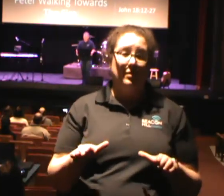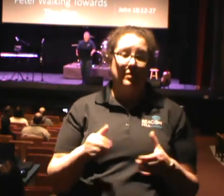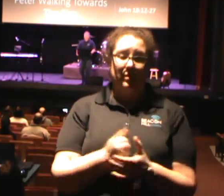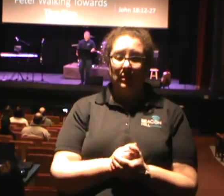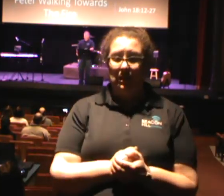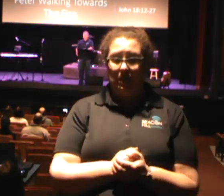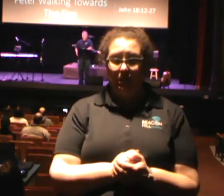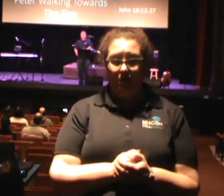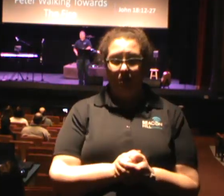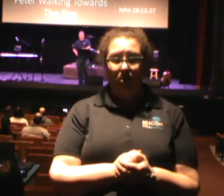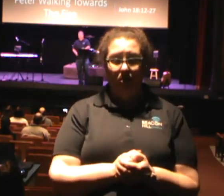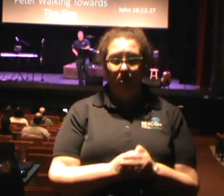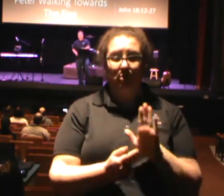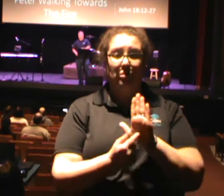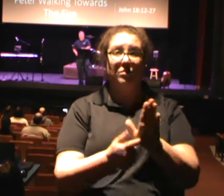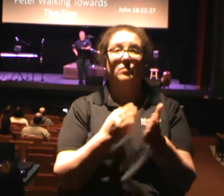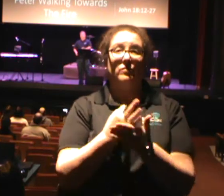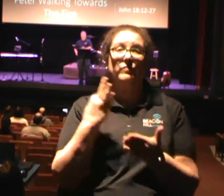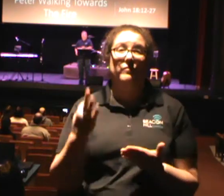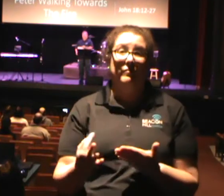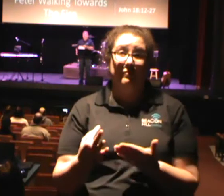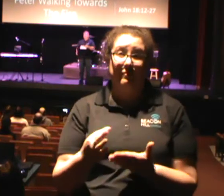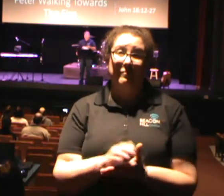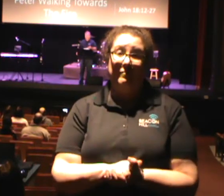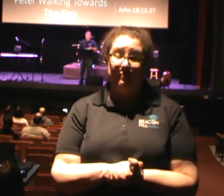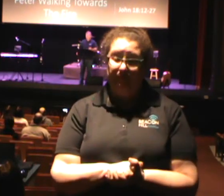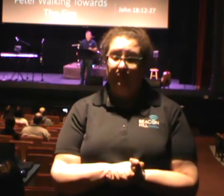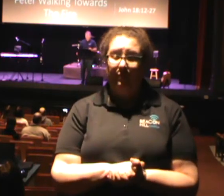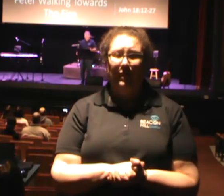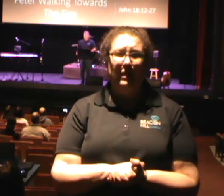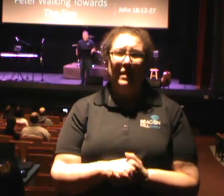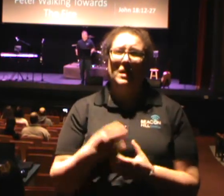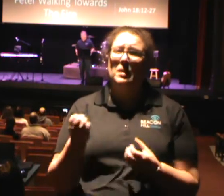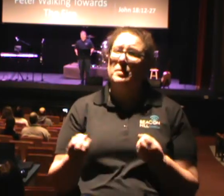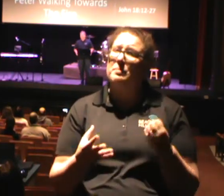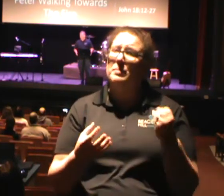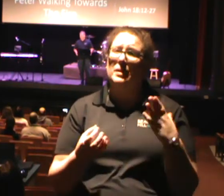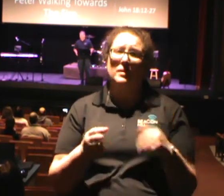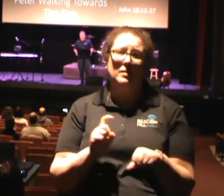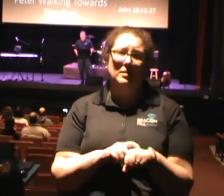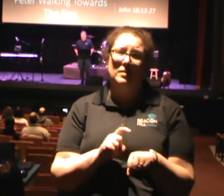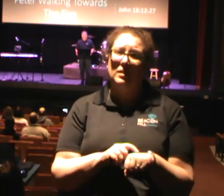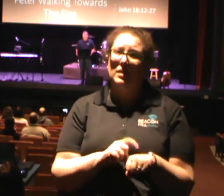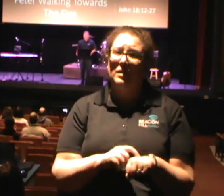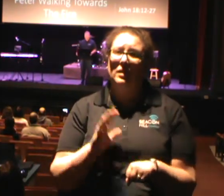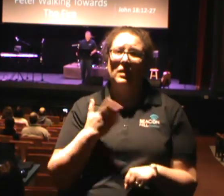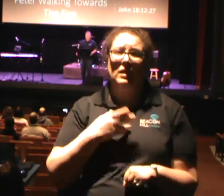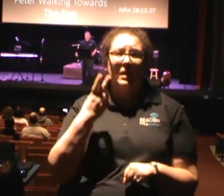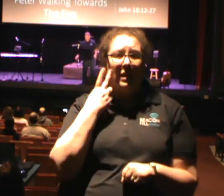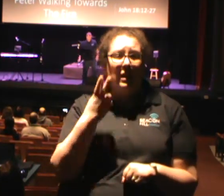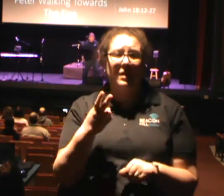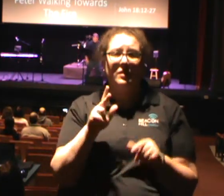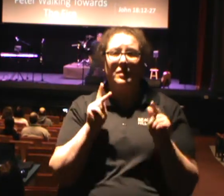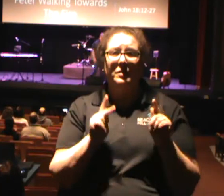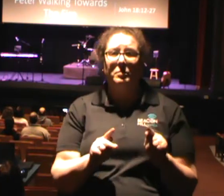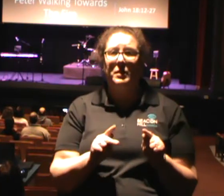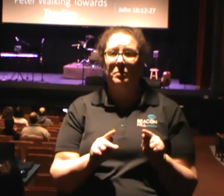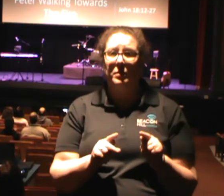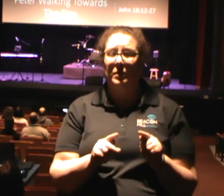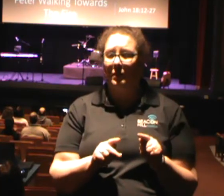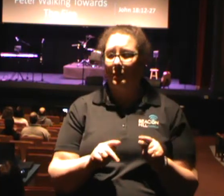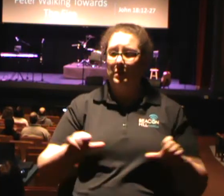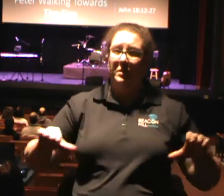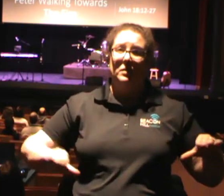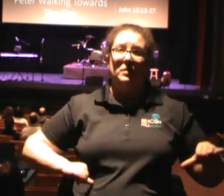I don't know how many times in my career I have seen people boast in what will not happen to them. You know what? It